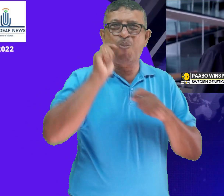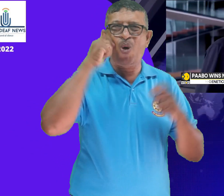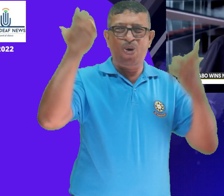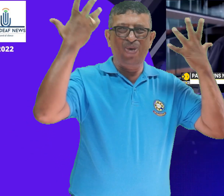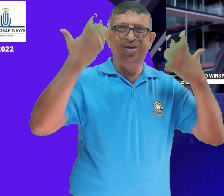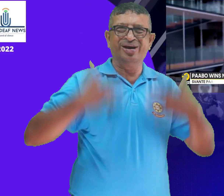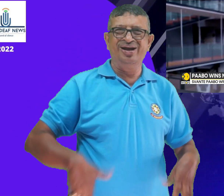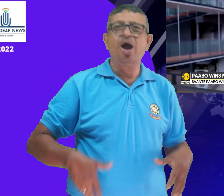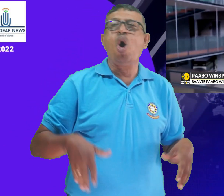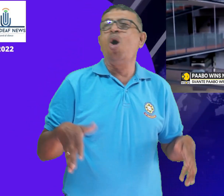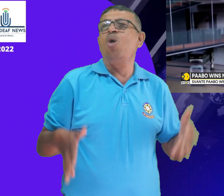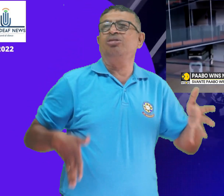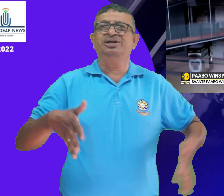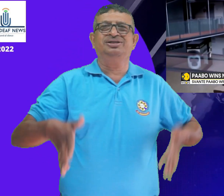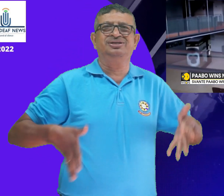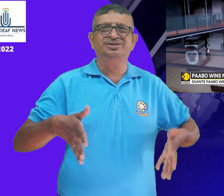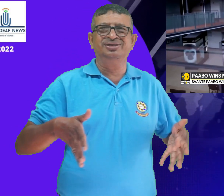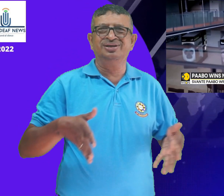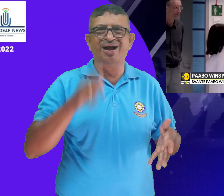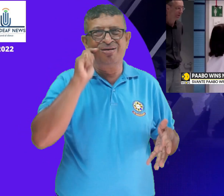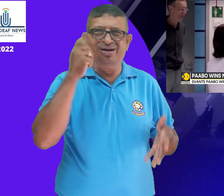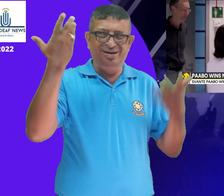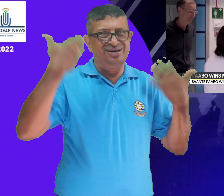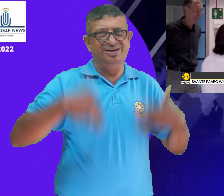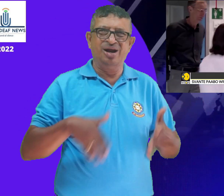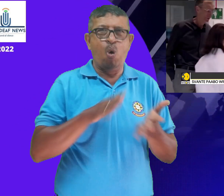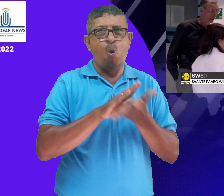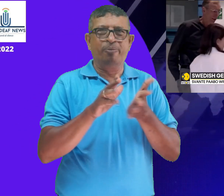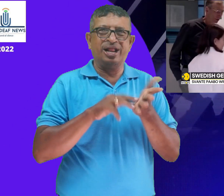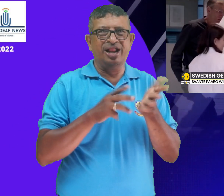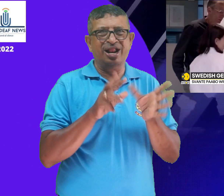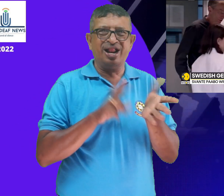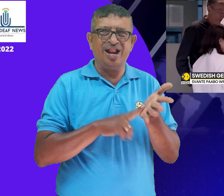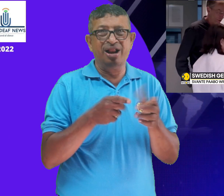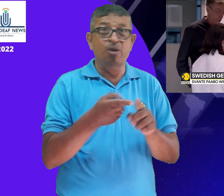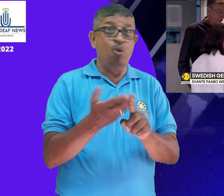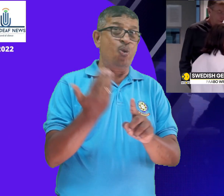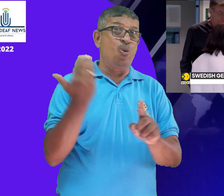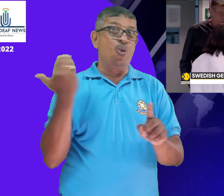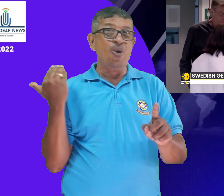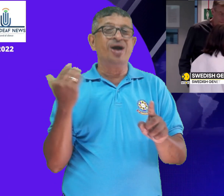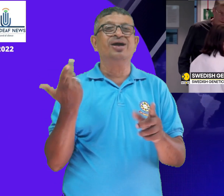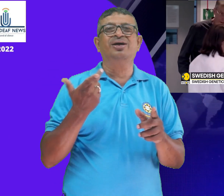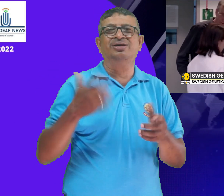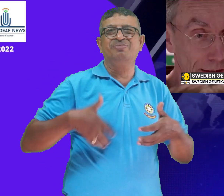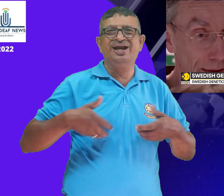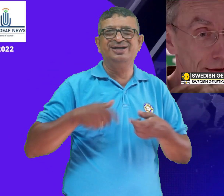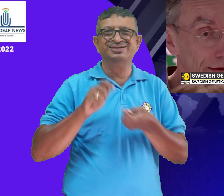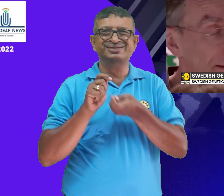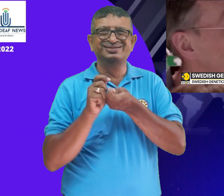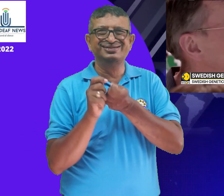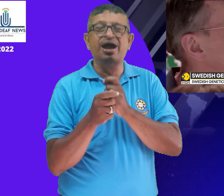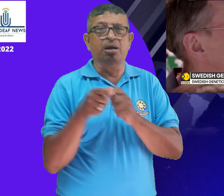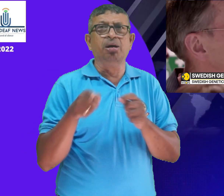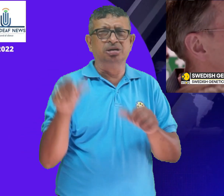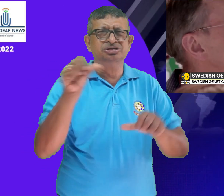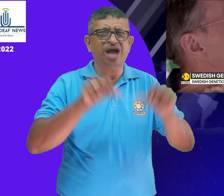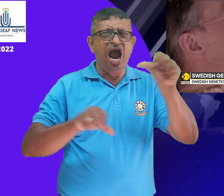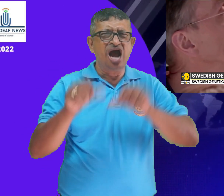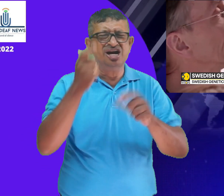allow for the examination of DNA sequences from archaeological and paleontological remains, reaching back to the dawn of